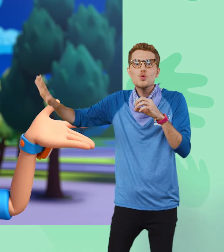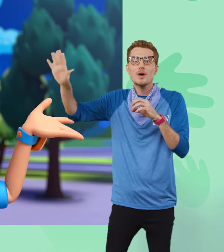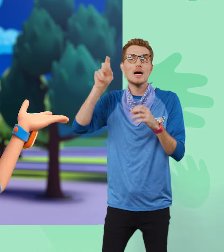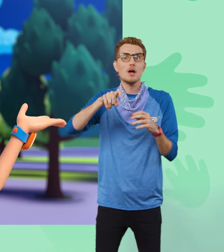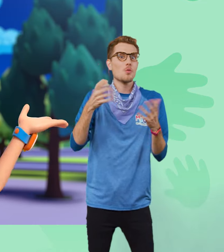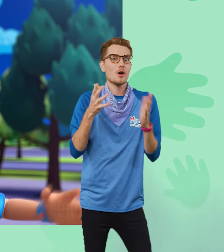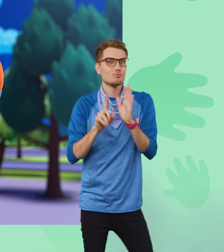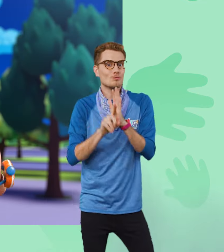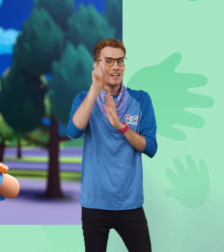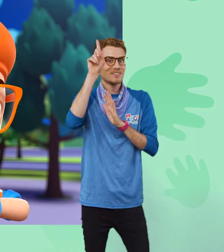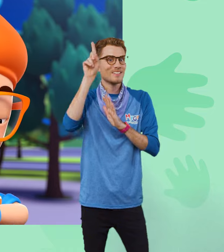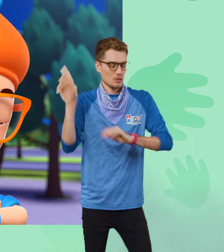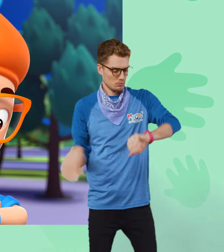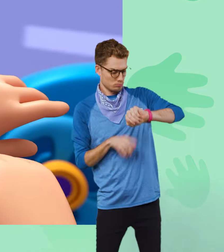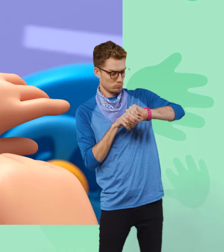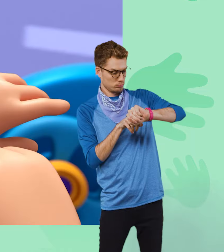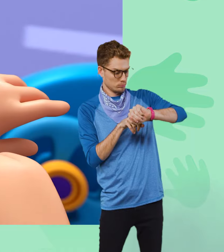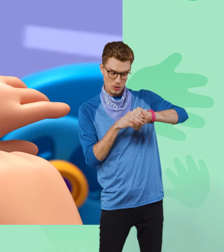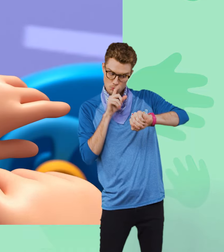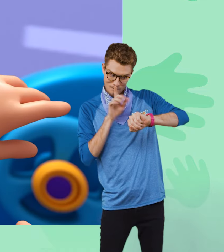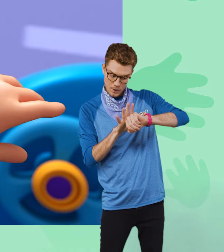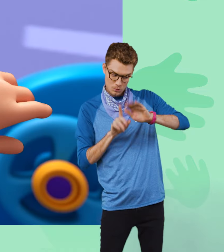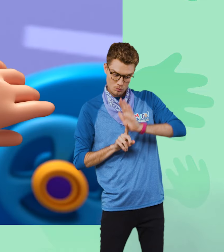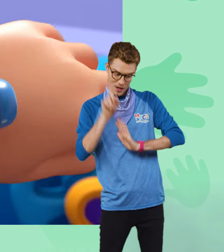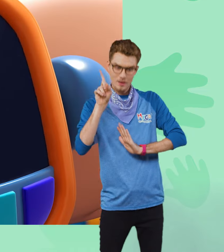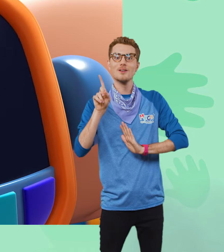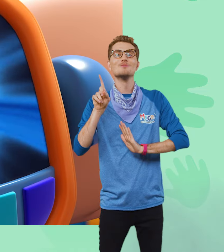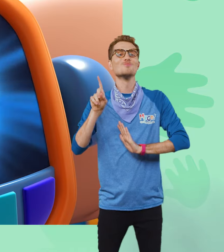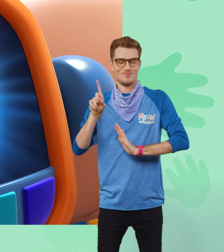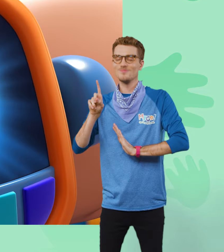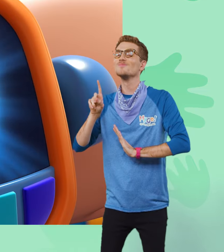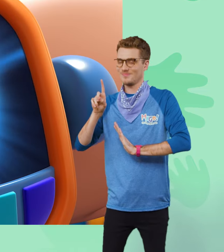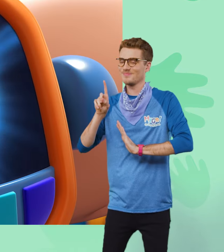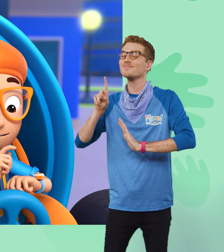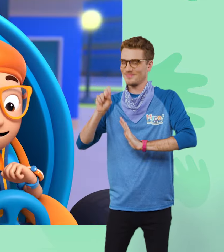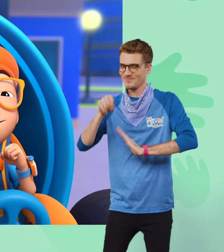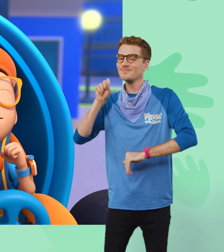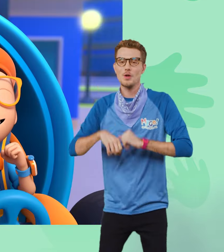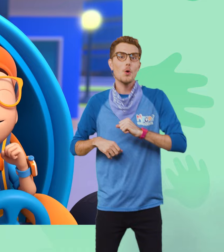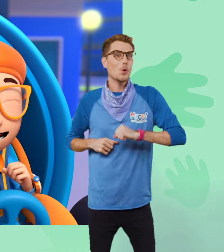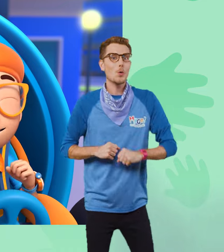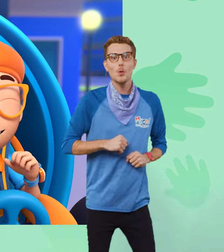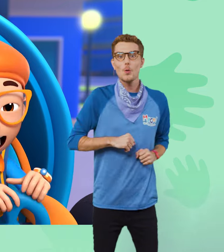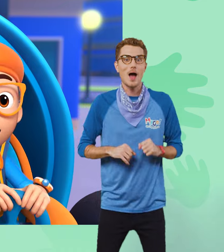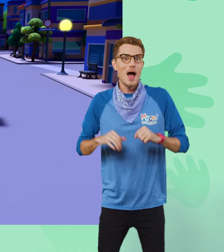space. I'm going to need a rocket booster. Rocket booster confirmed. Activate Flippy Station.